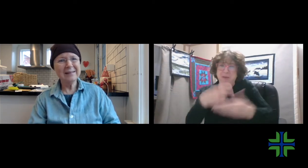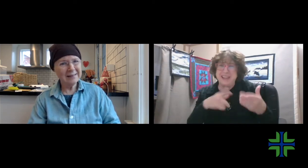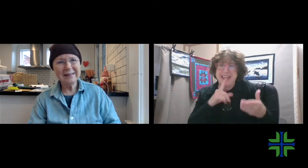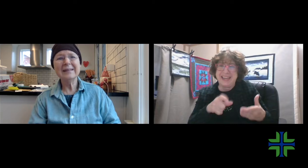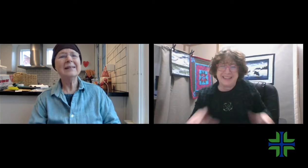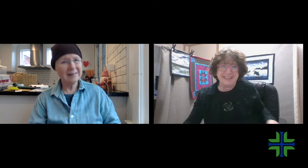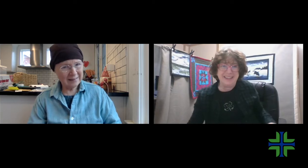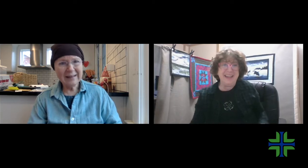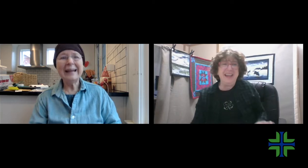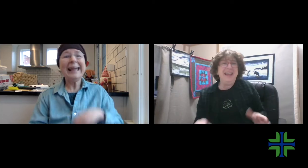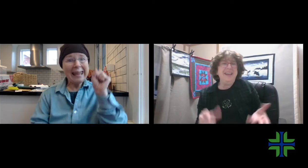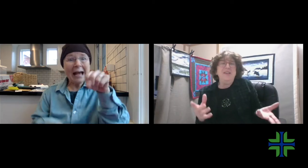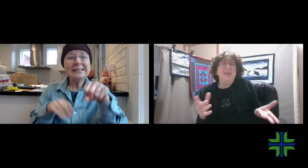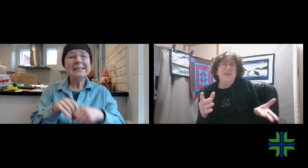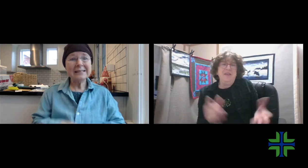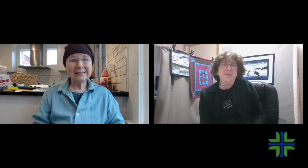Let's focus on what the need is.